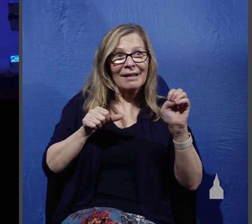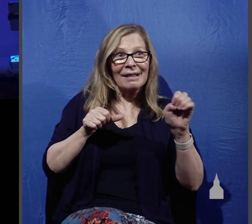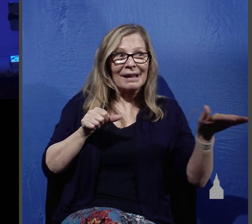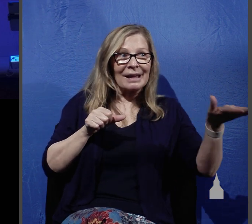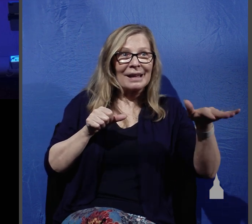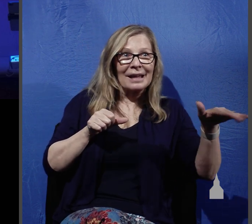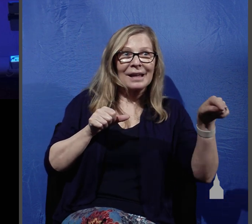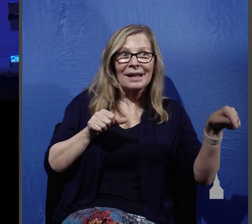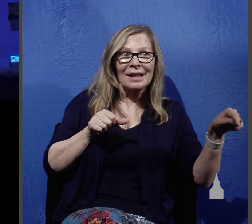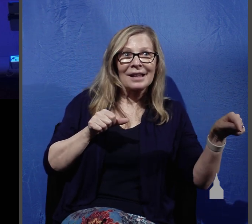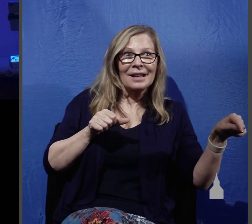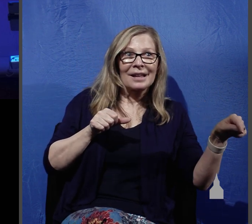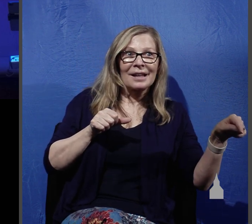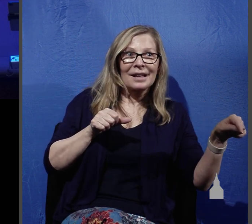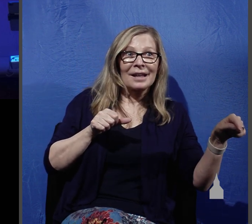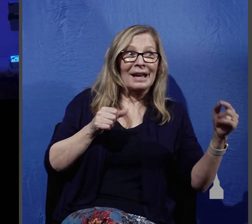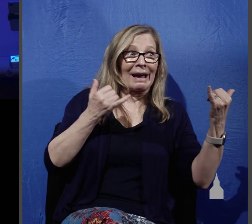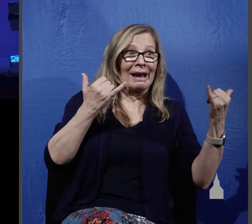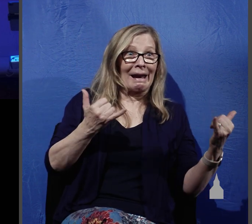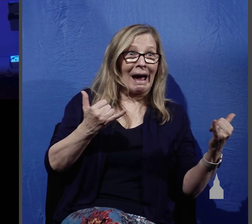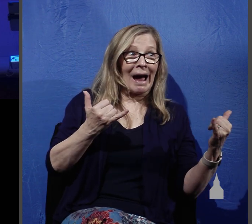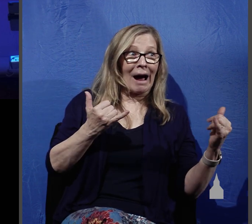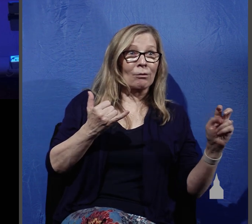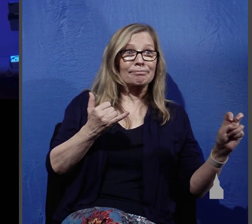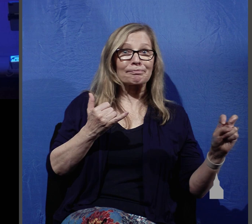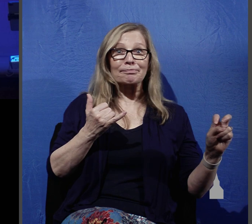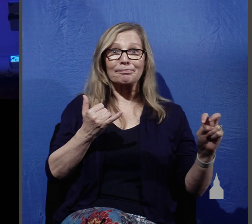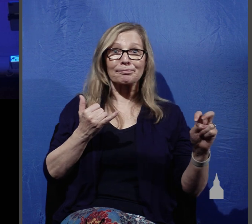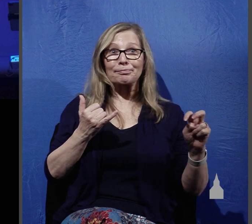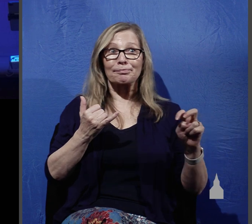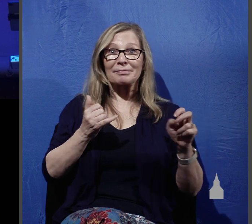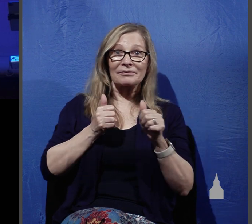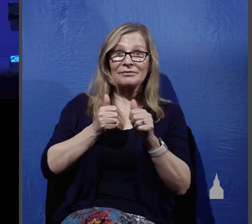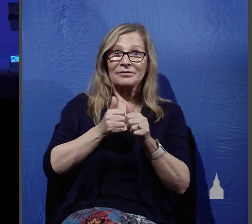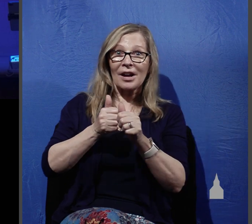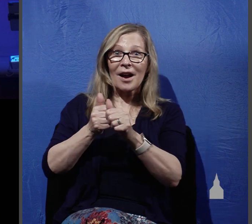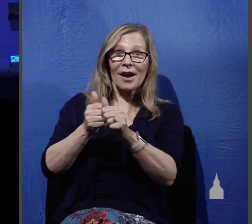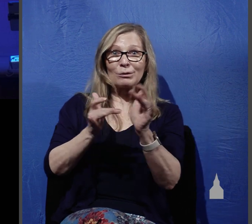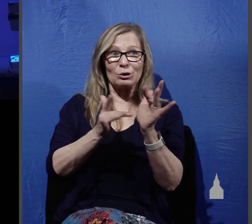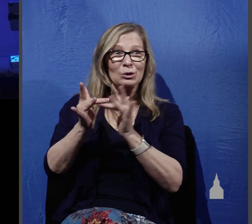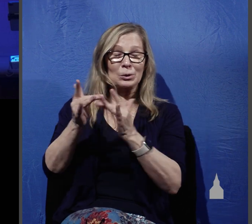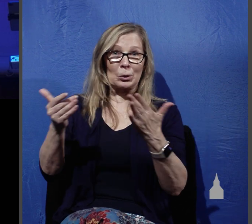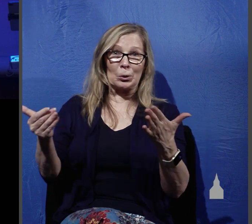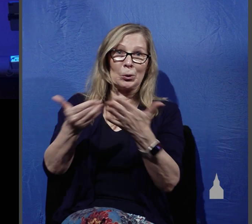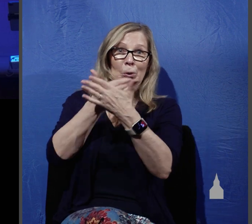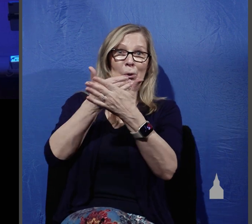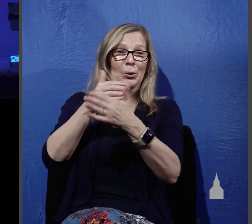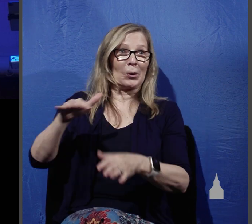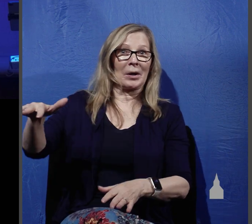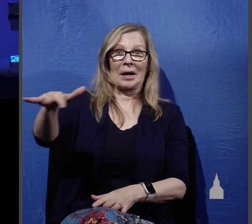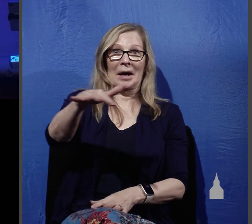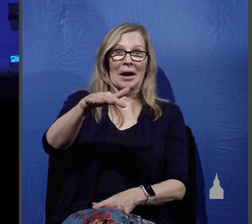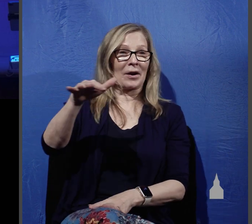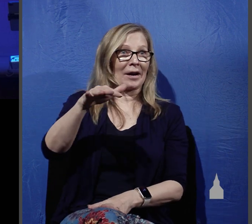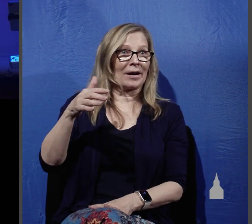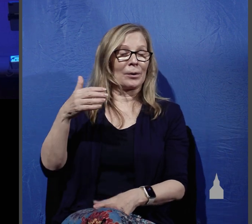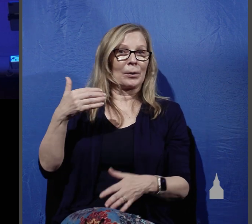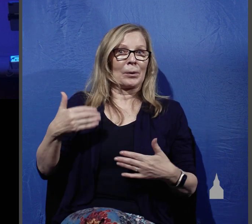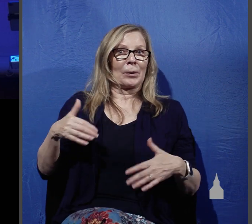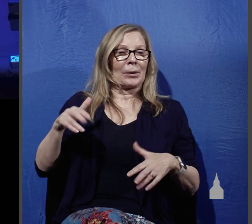They were from Galilee. But now, now they're following Jesus into a whole new area. The region of